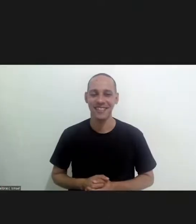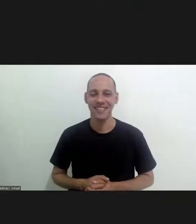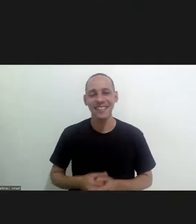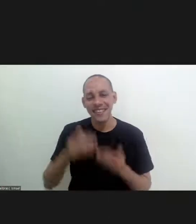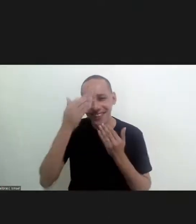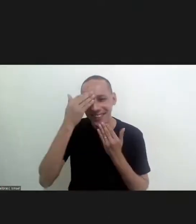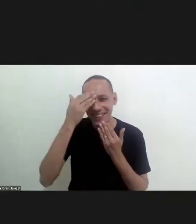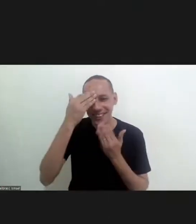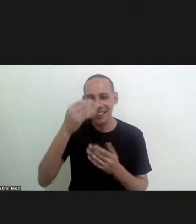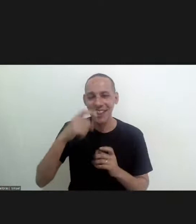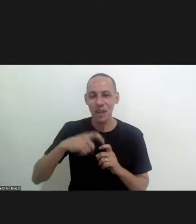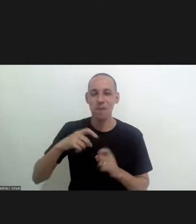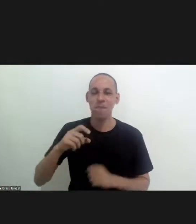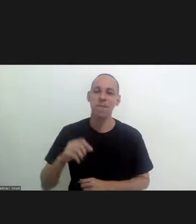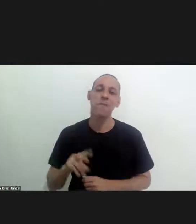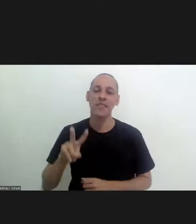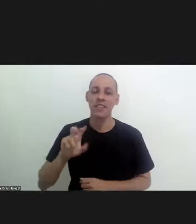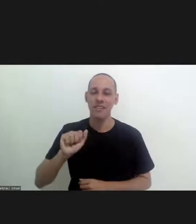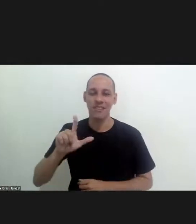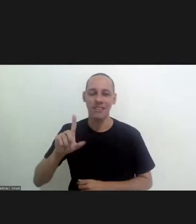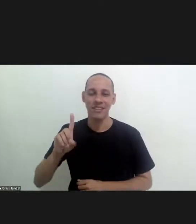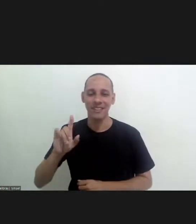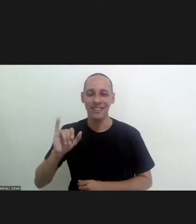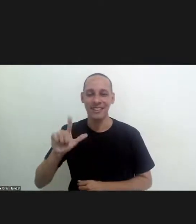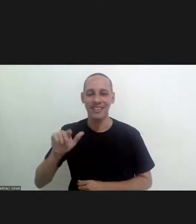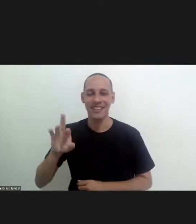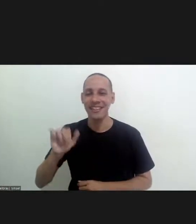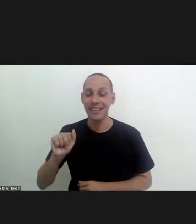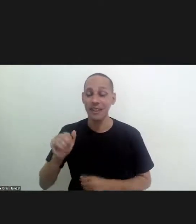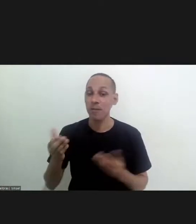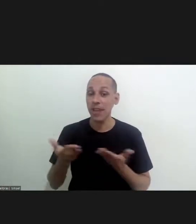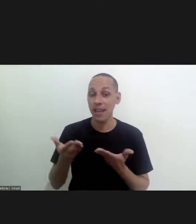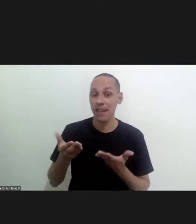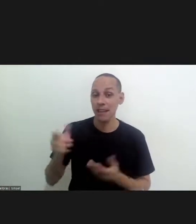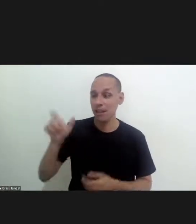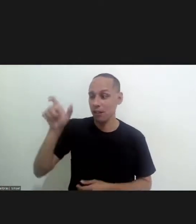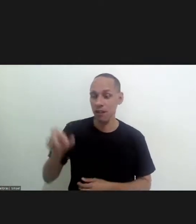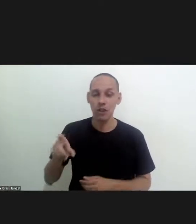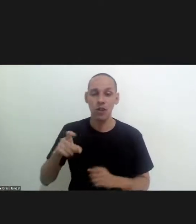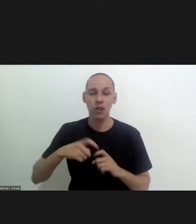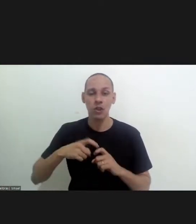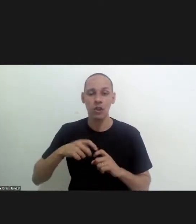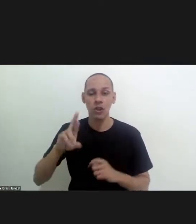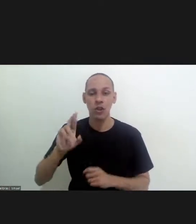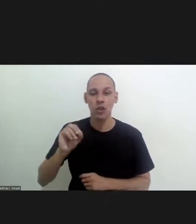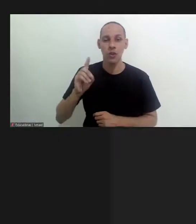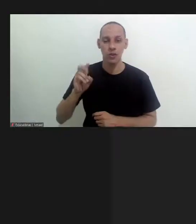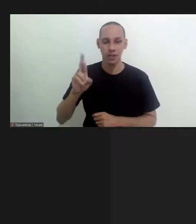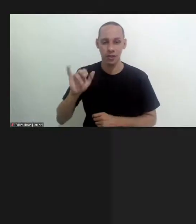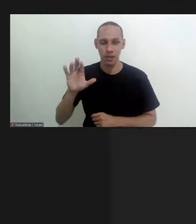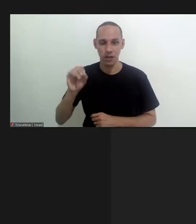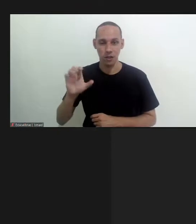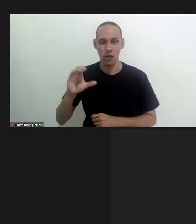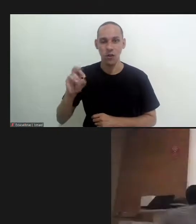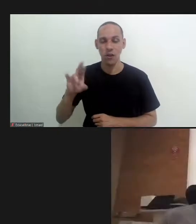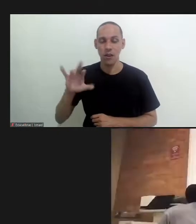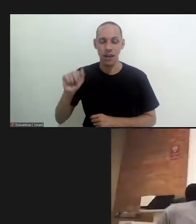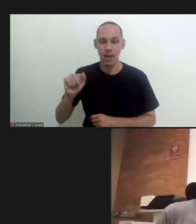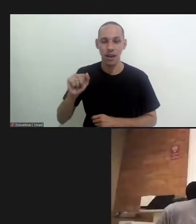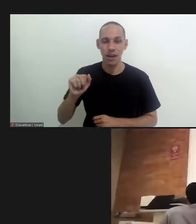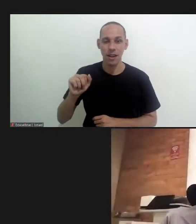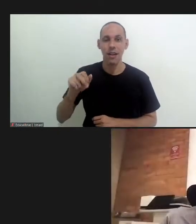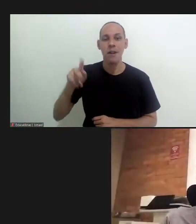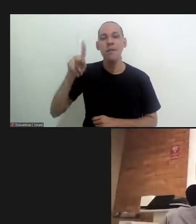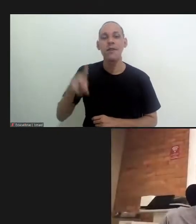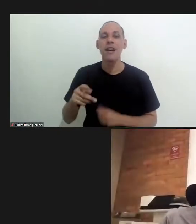thank you very much dr valdelea from the national institute of infectious diseases rodrigo corey and now the